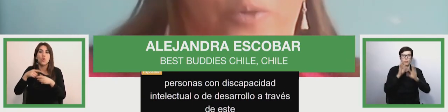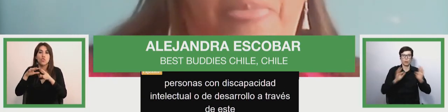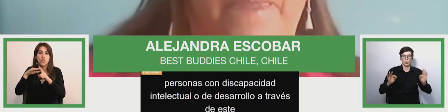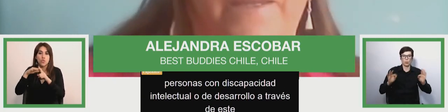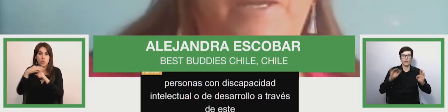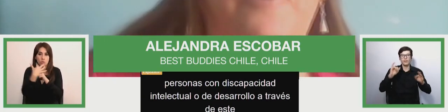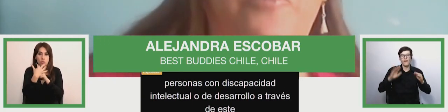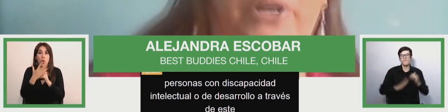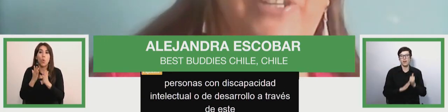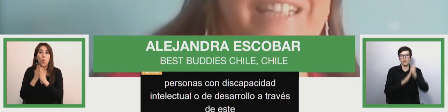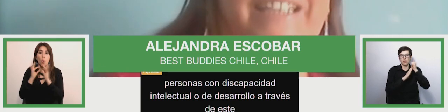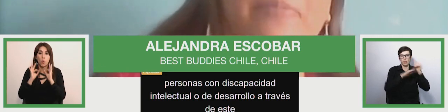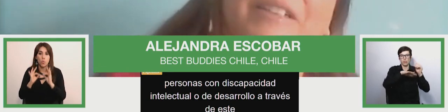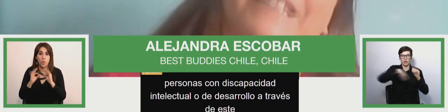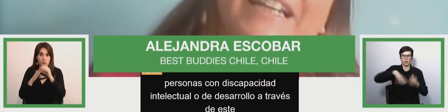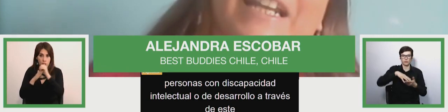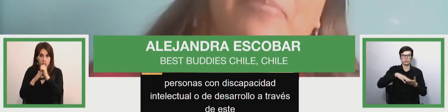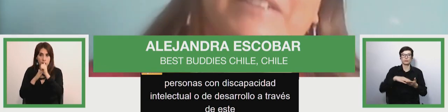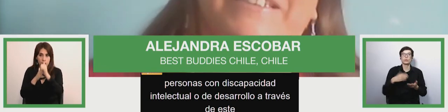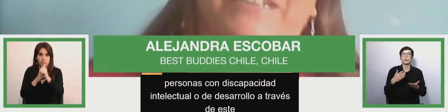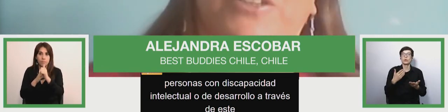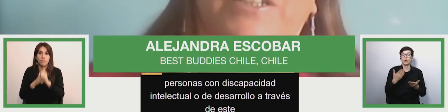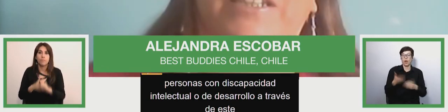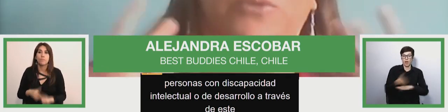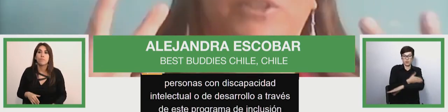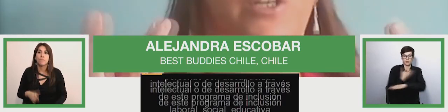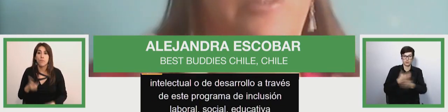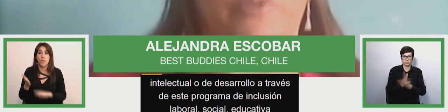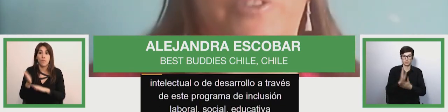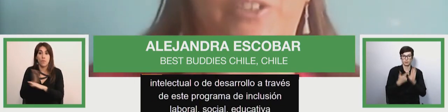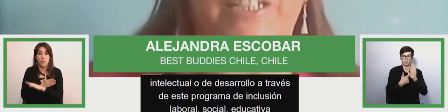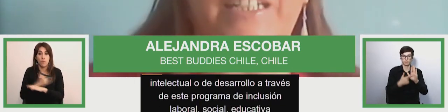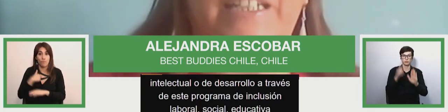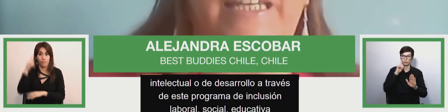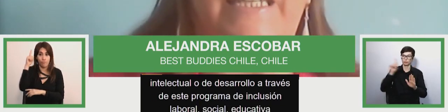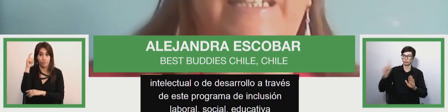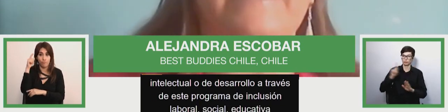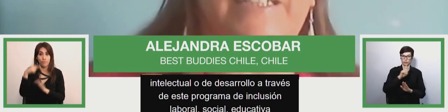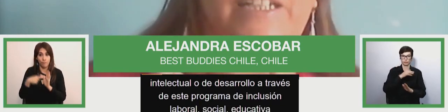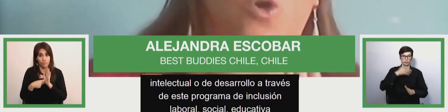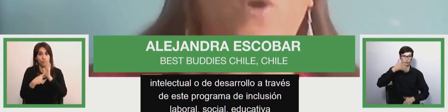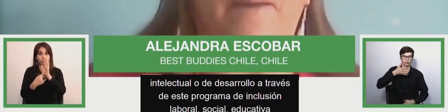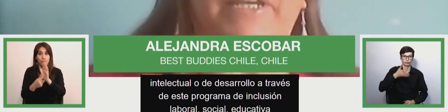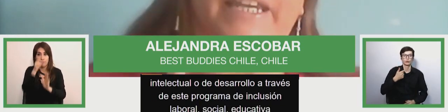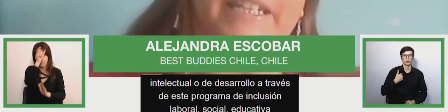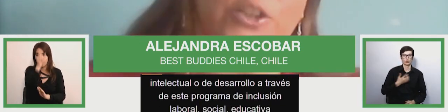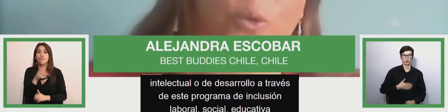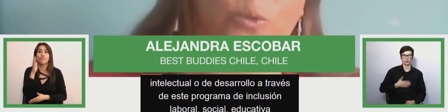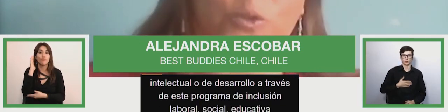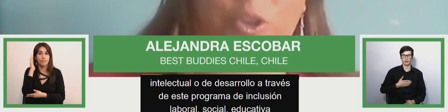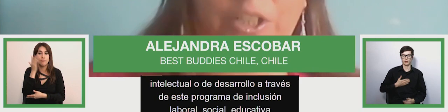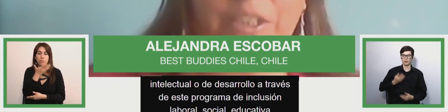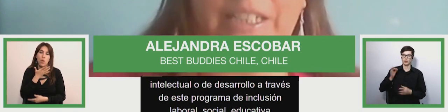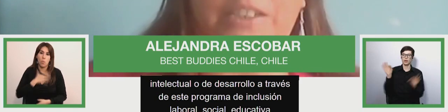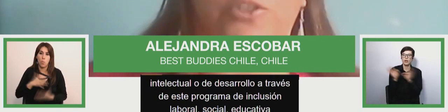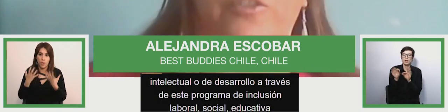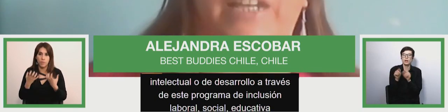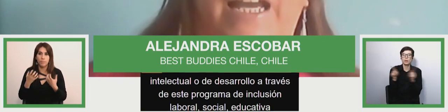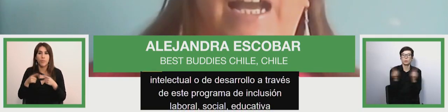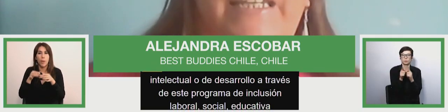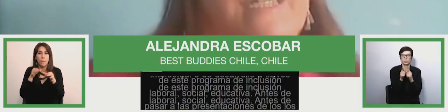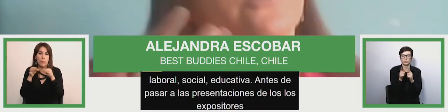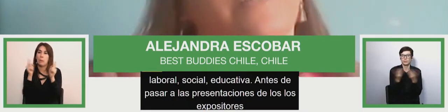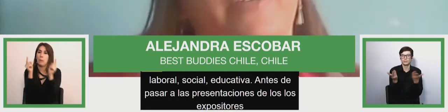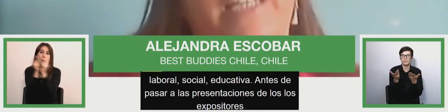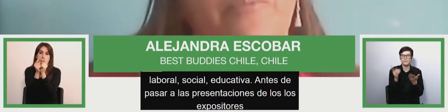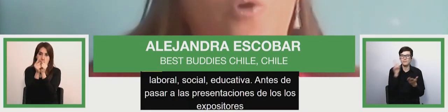leading leadership and all before going to our expository expositors i wanted to make a brief introduction to